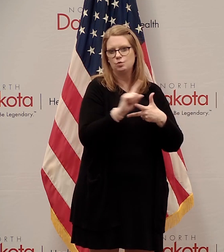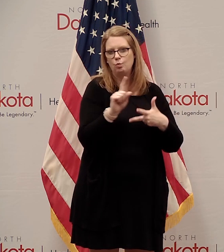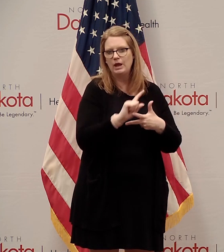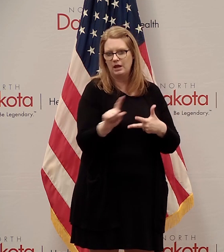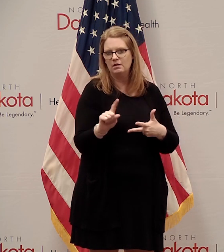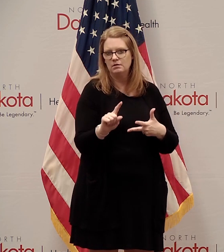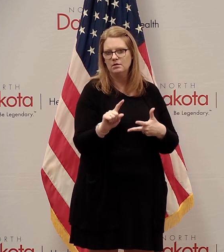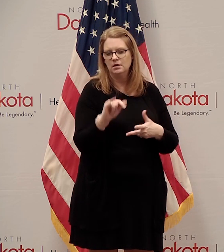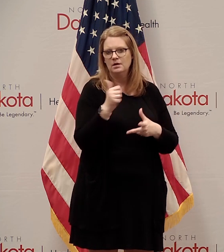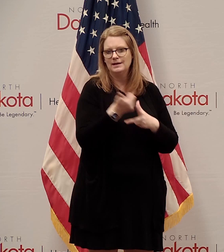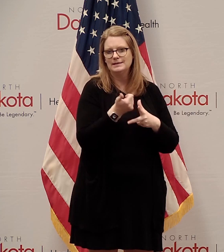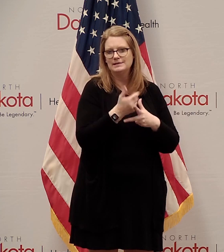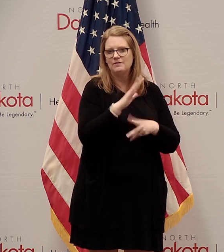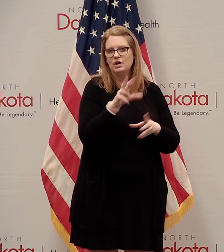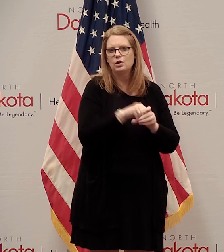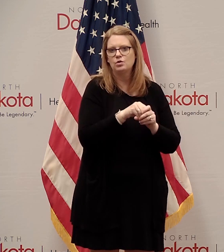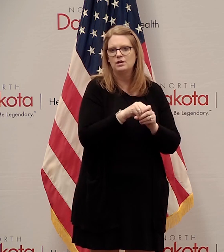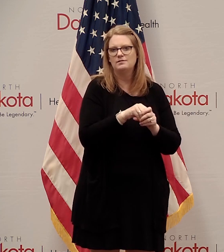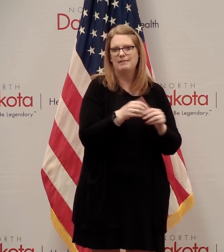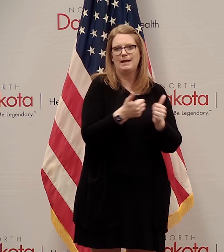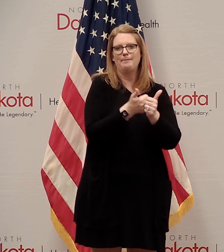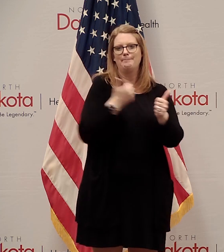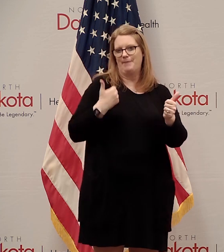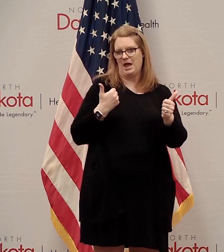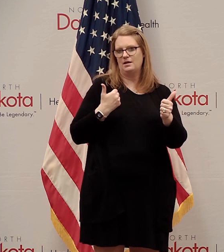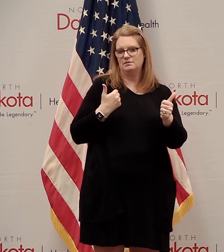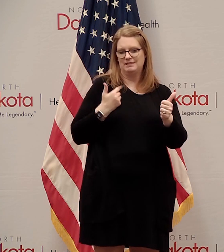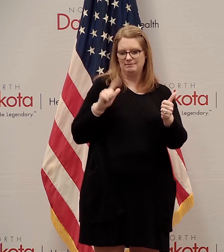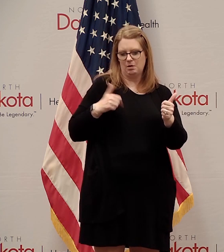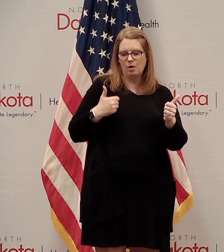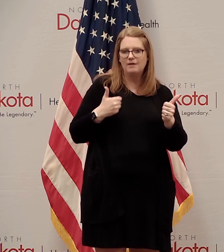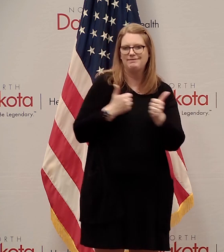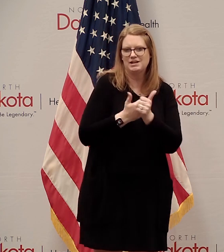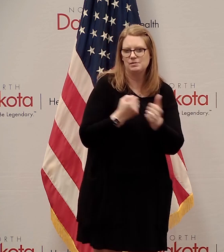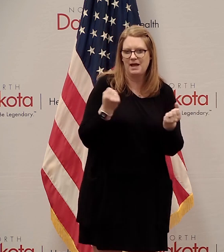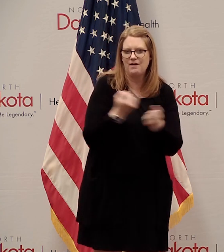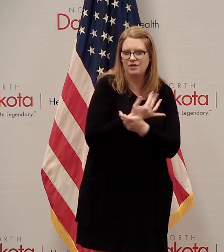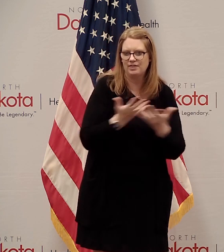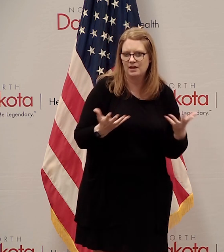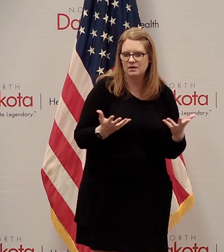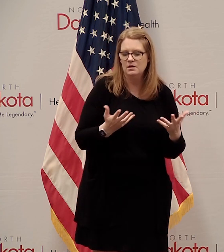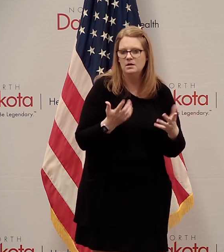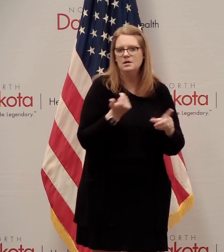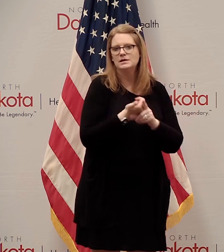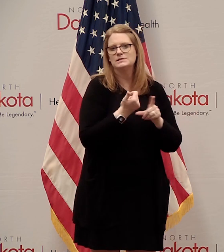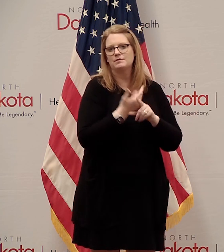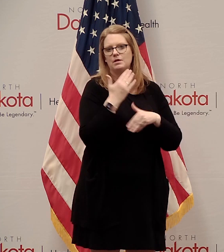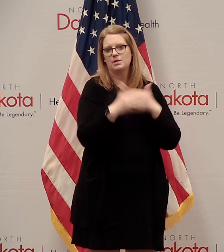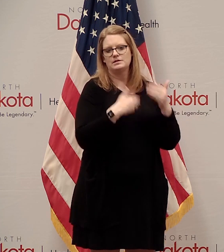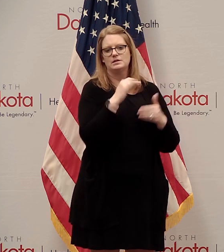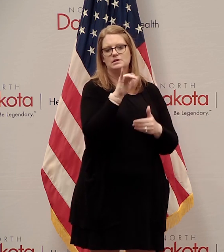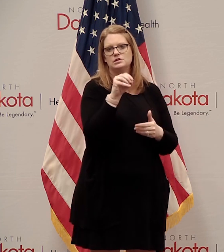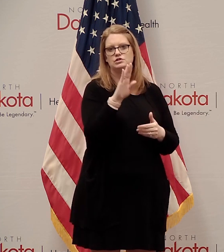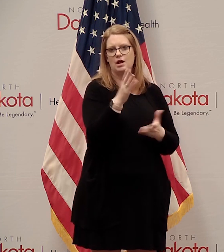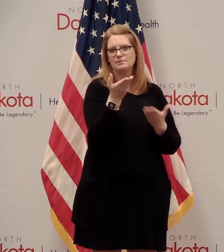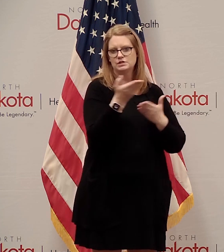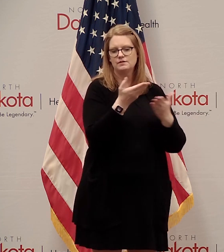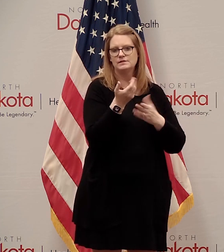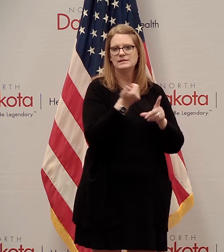application, which includes the back weeks. As TAC information can be processed, Job Service will